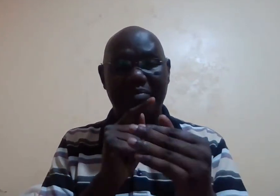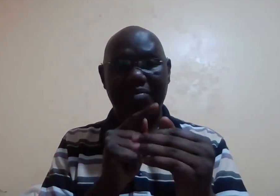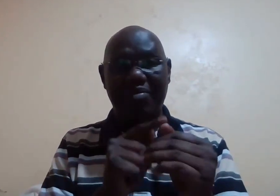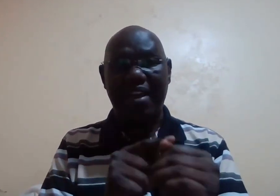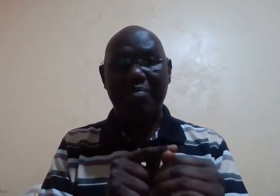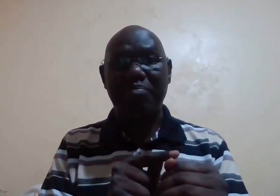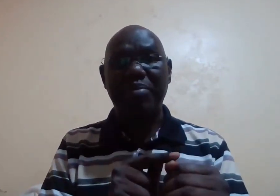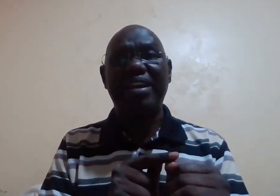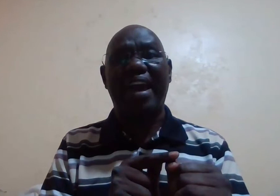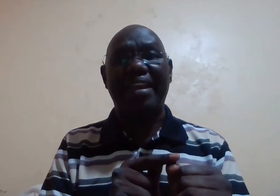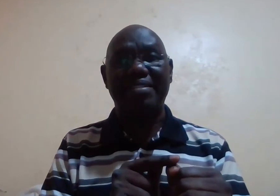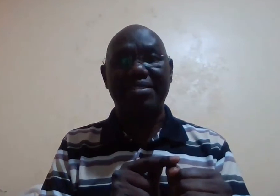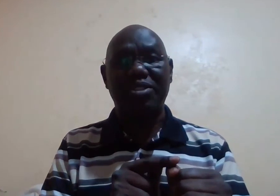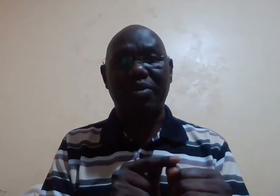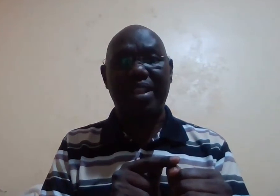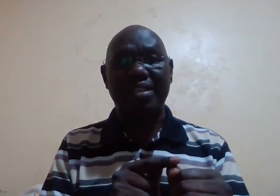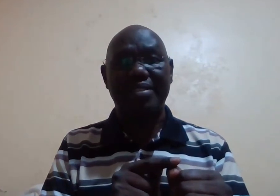five be kind to others